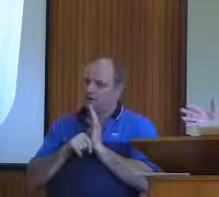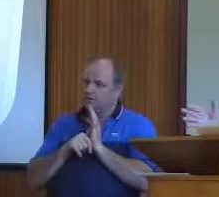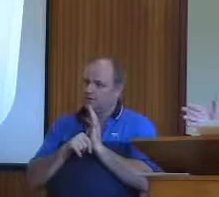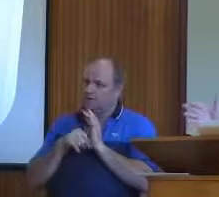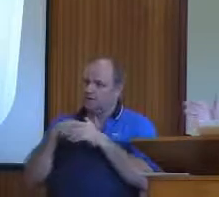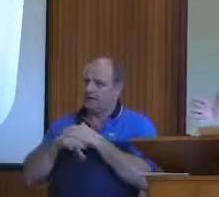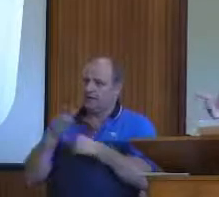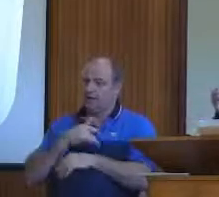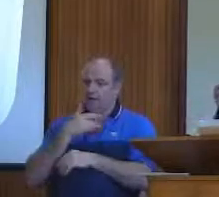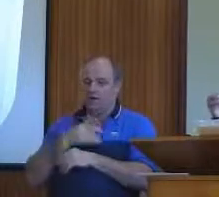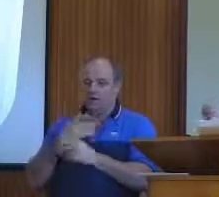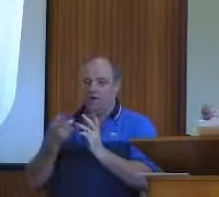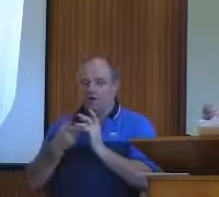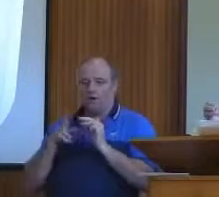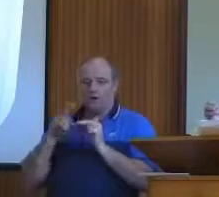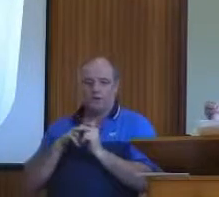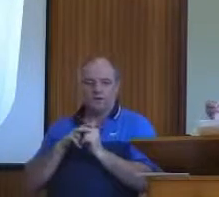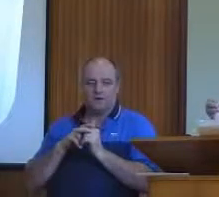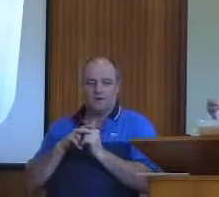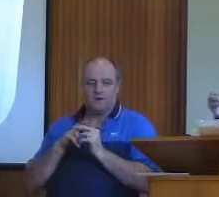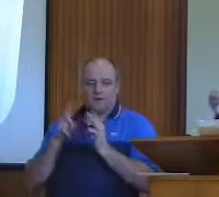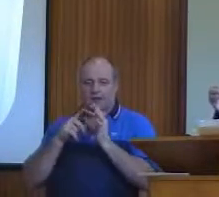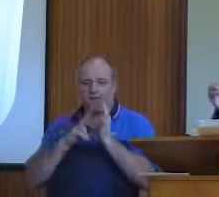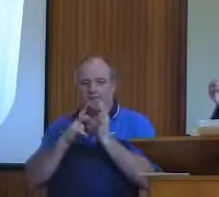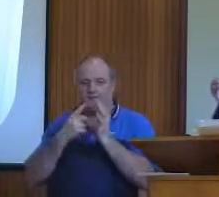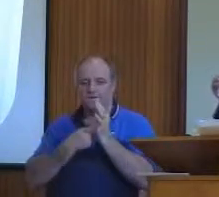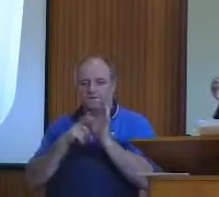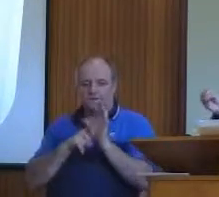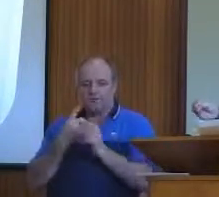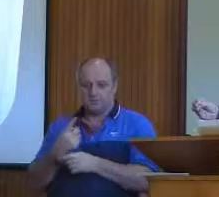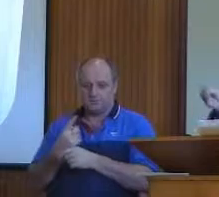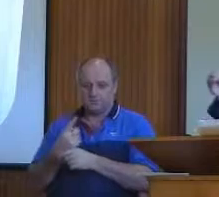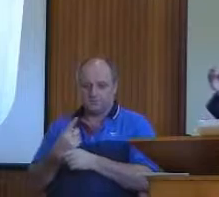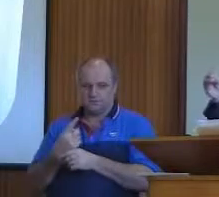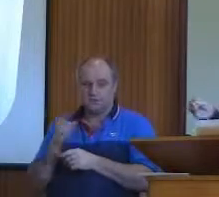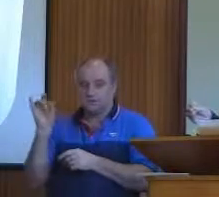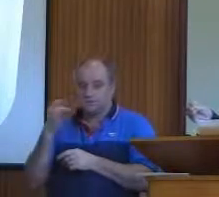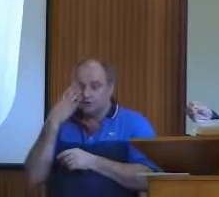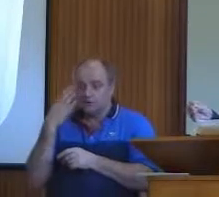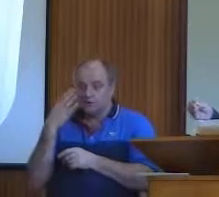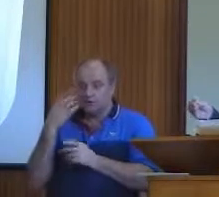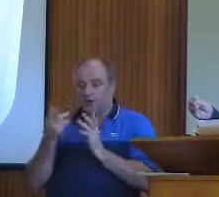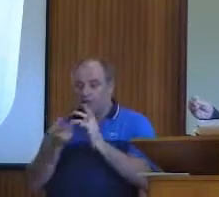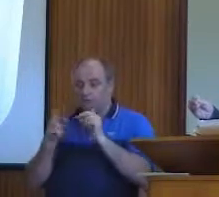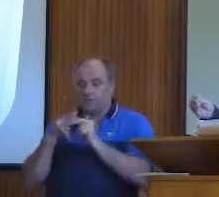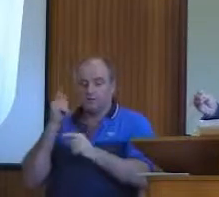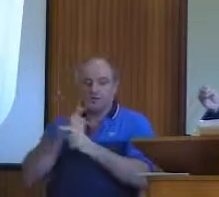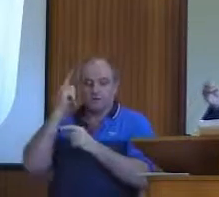the Spirit of God starts to deal with the person. And